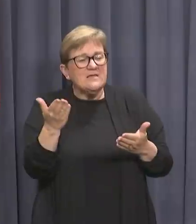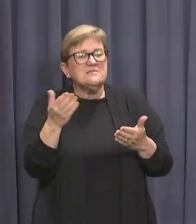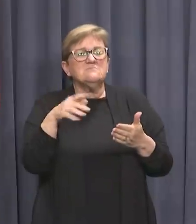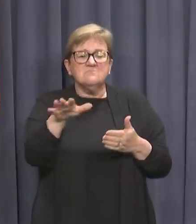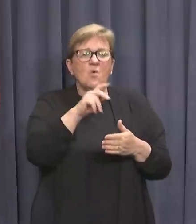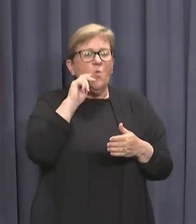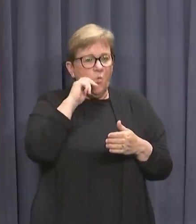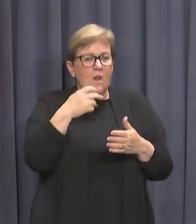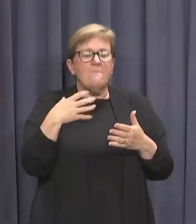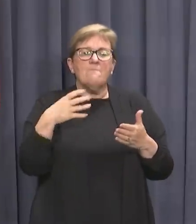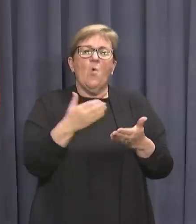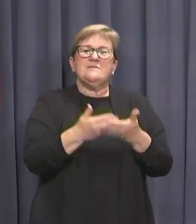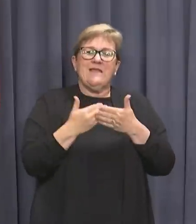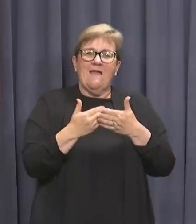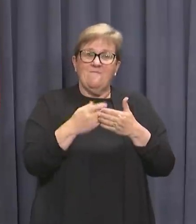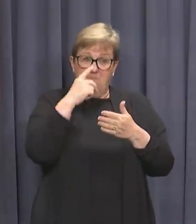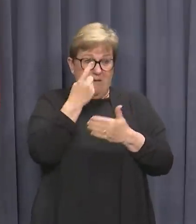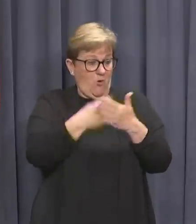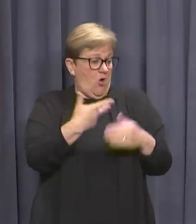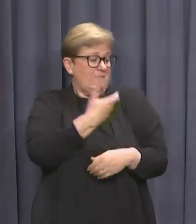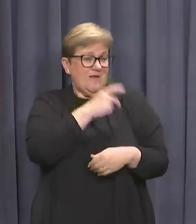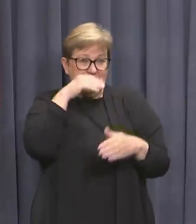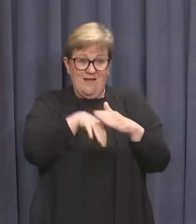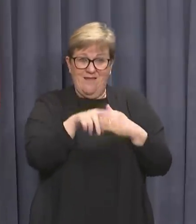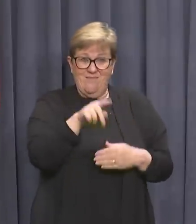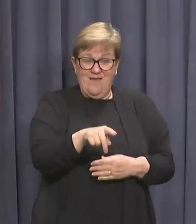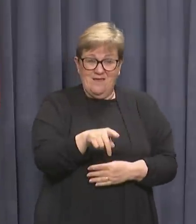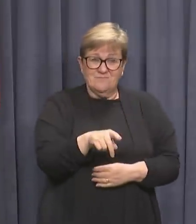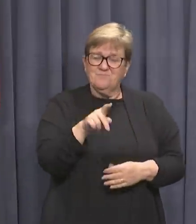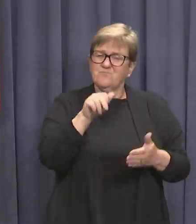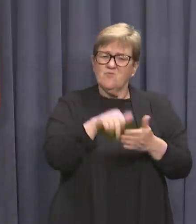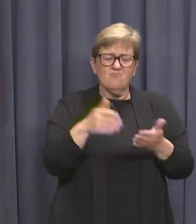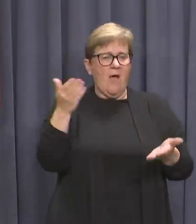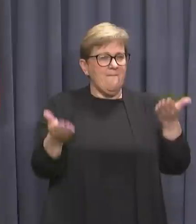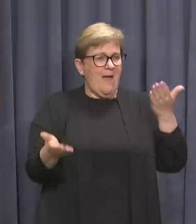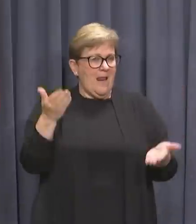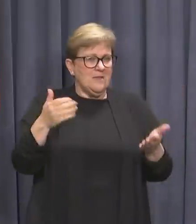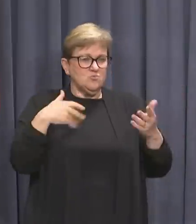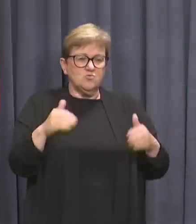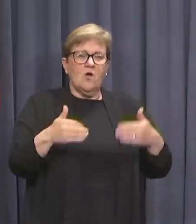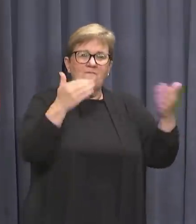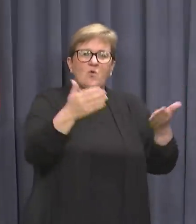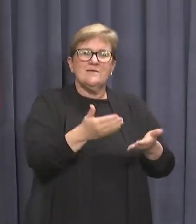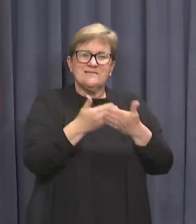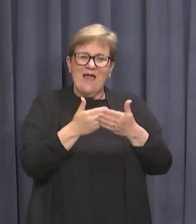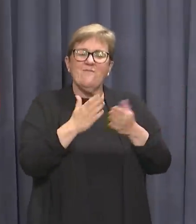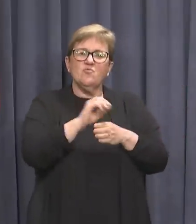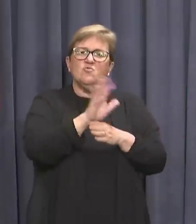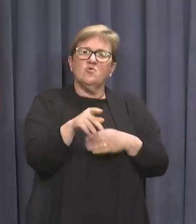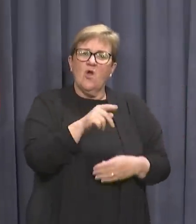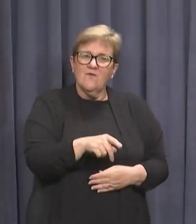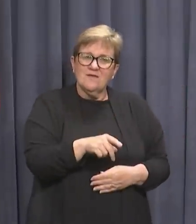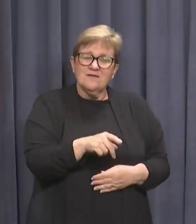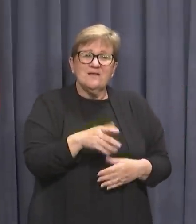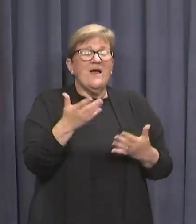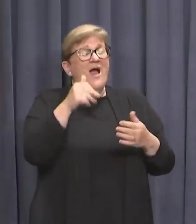venues will be much safer. This approach strikes the right balance to help us move forward safely through the pandemic. While the